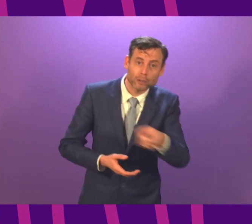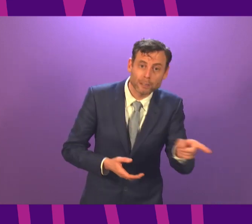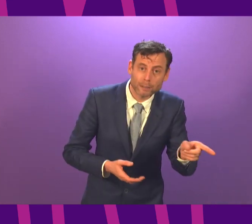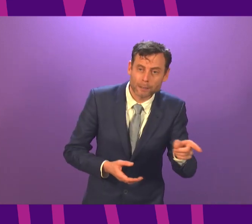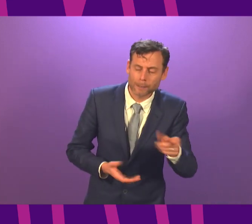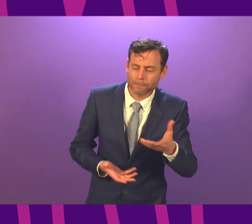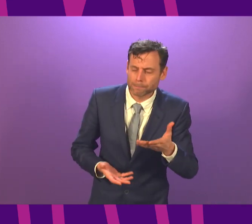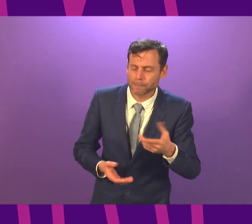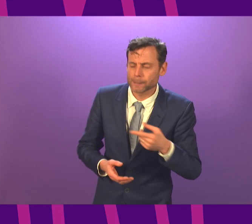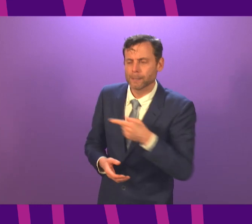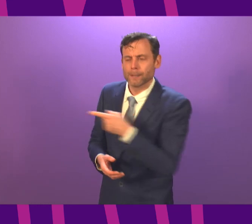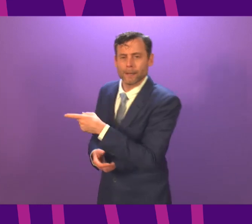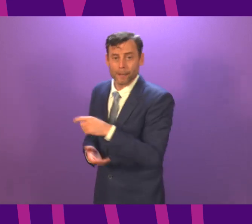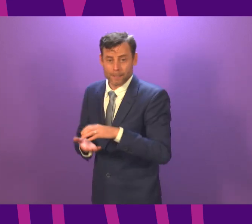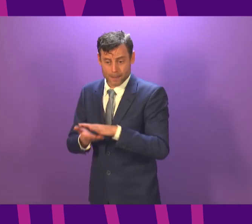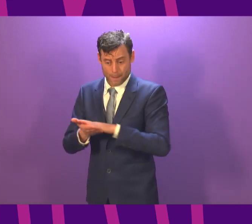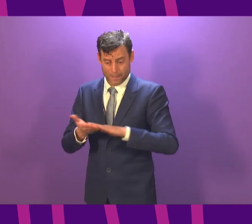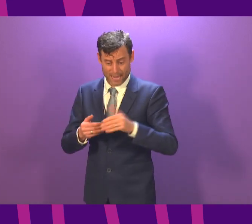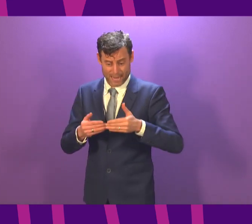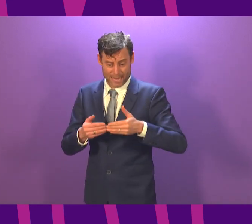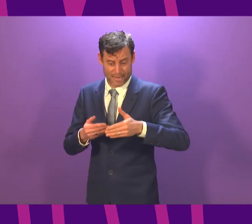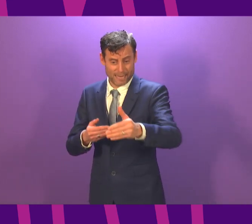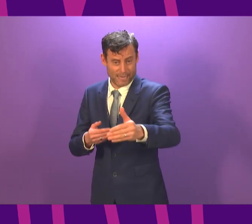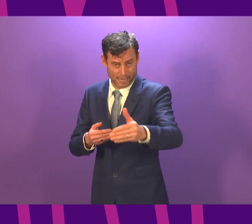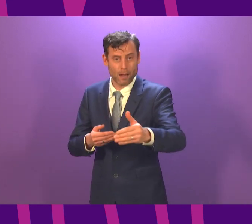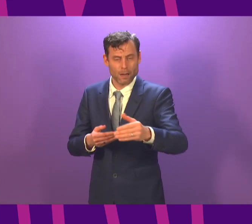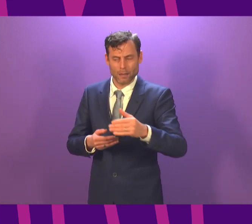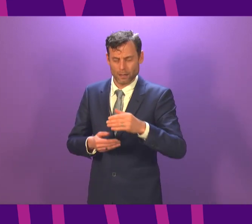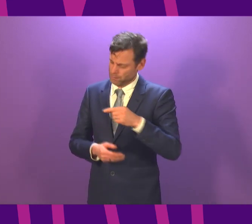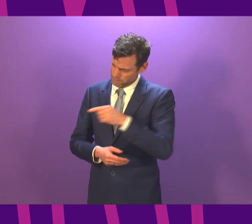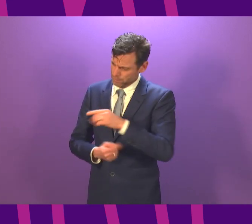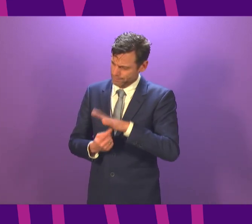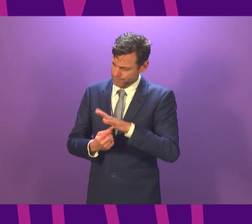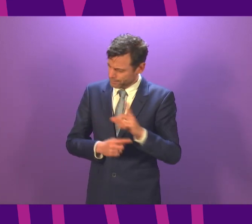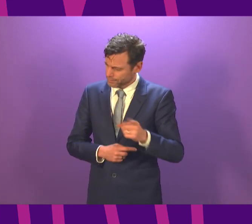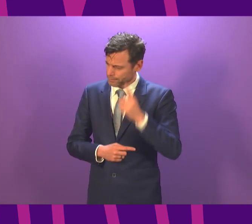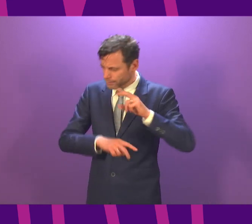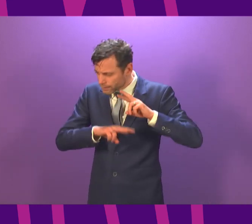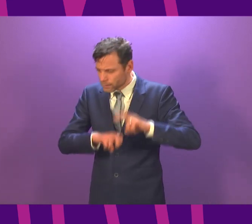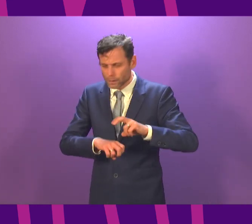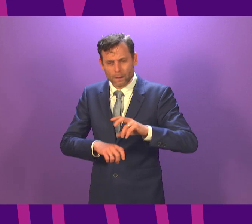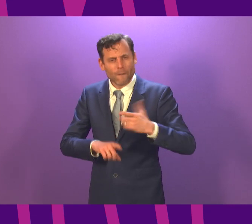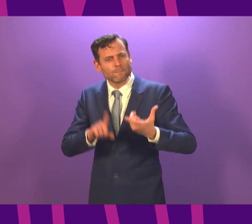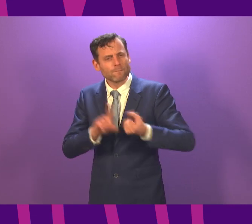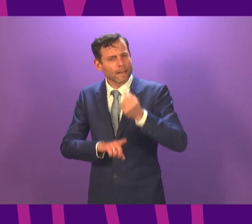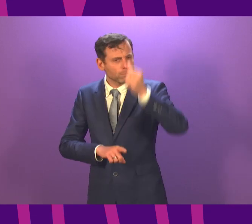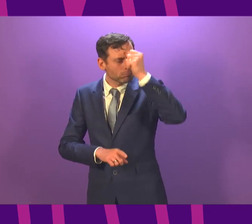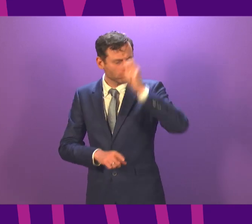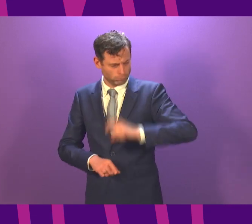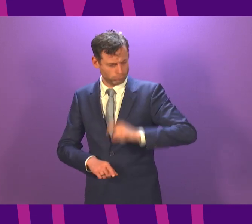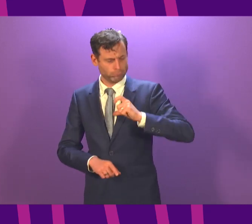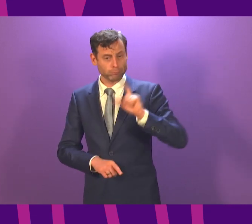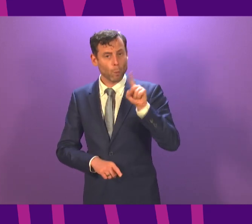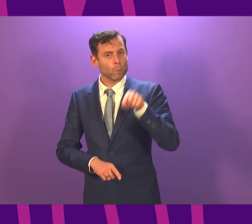the next couple of weeks, before the review period, we will need clarity on those issues? We will need to have answers that give us confidence